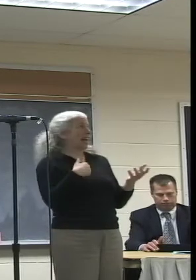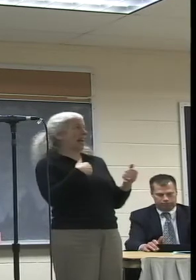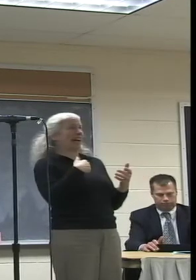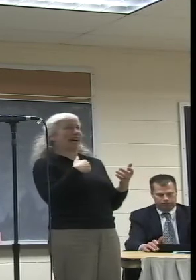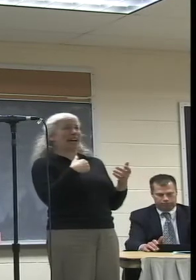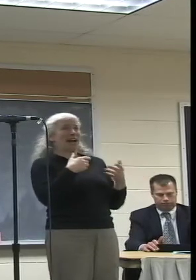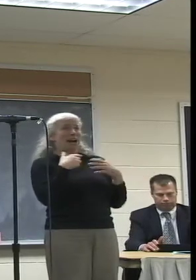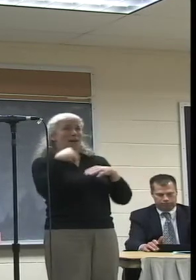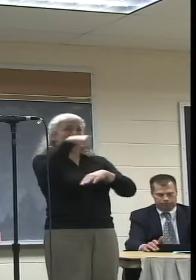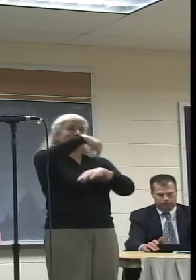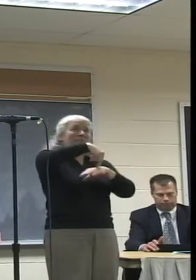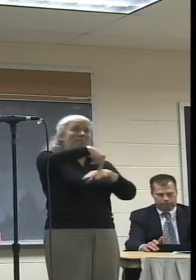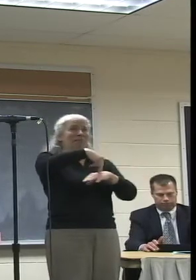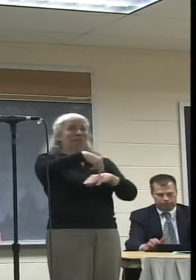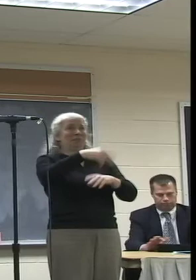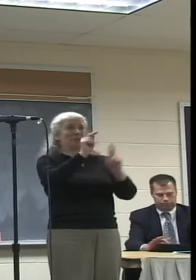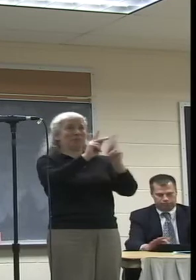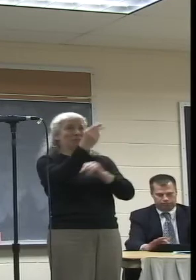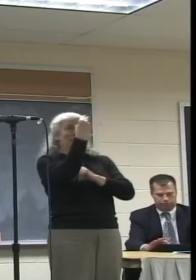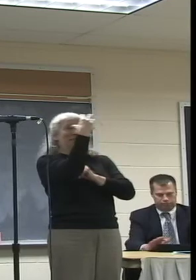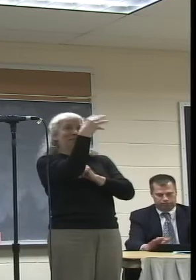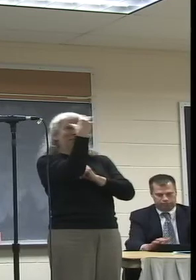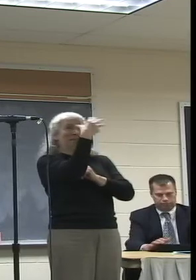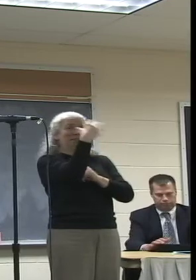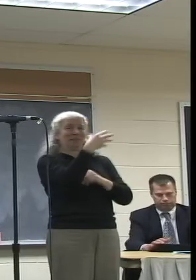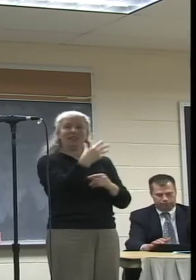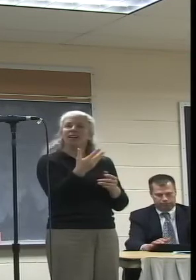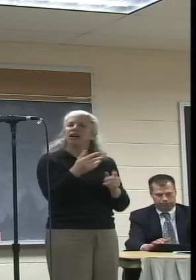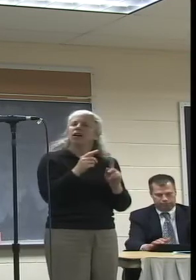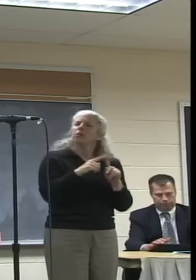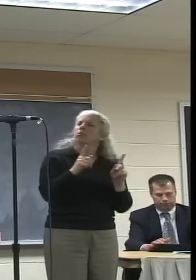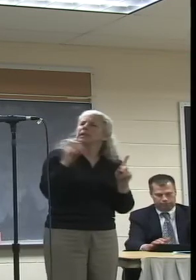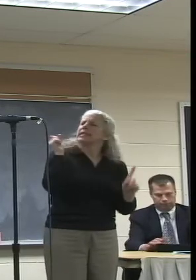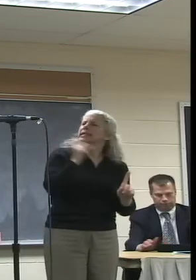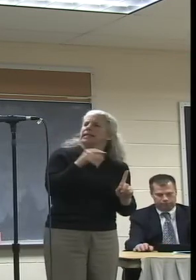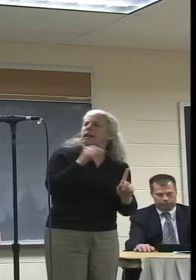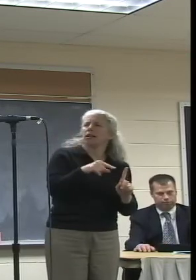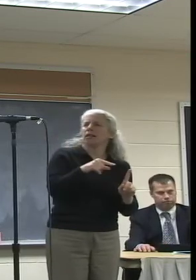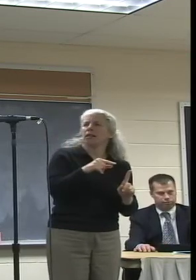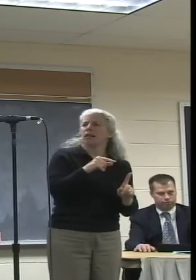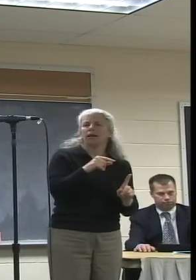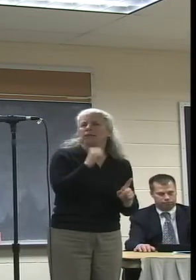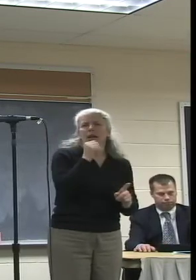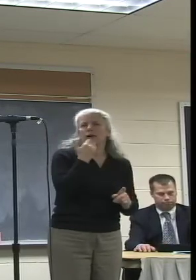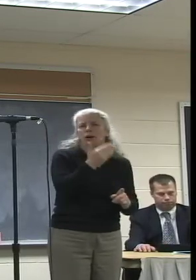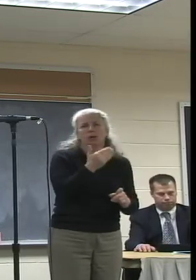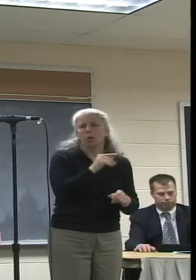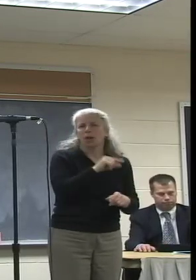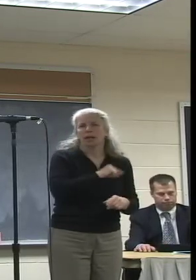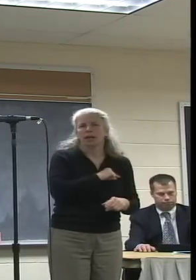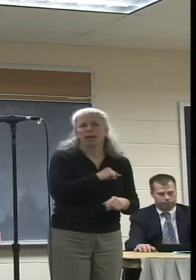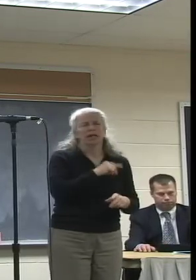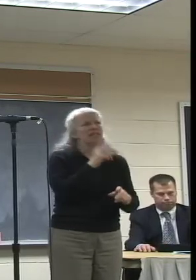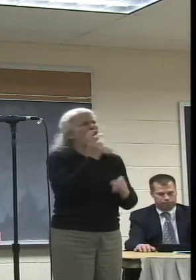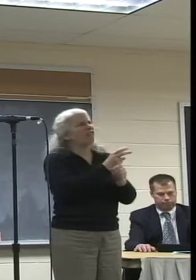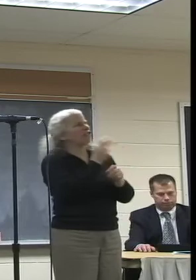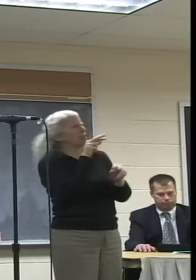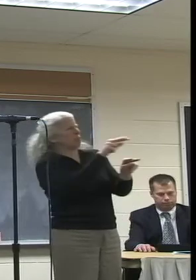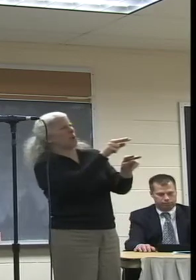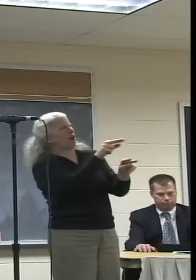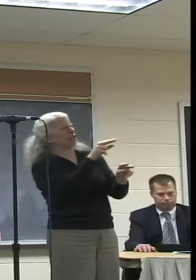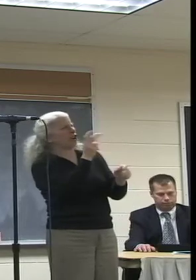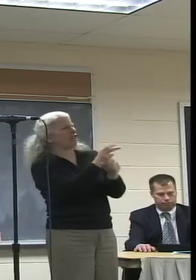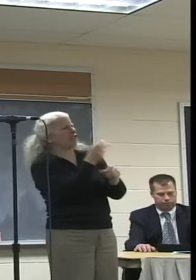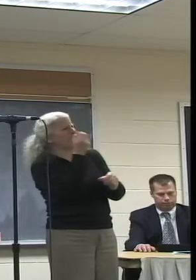that the signal for a lot of people is they're underserved. It is hard for them to digest. It's hard for them to understand.